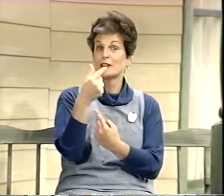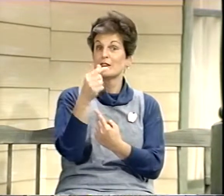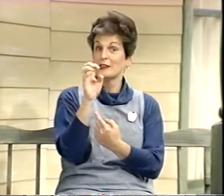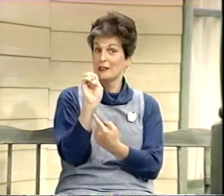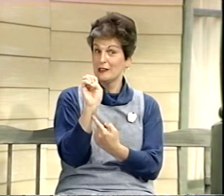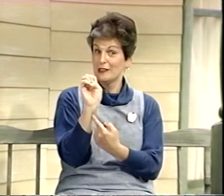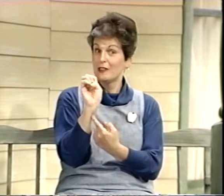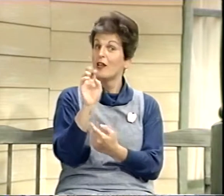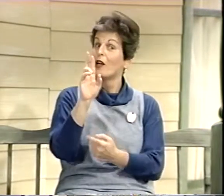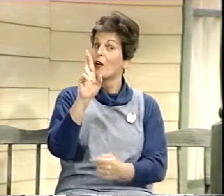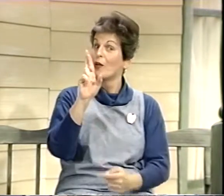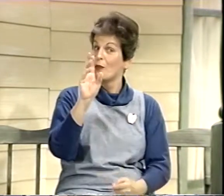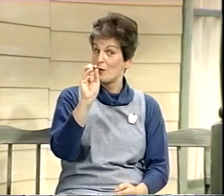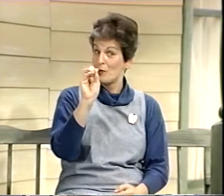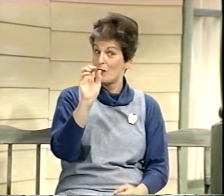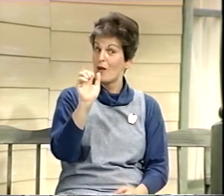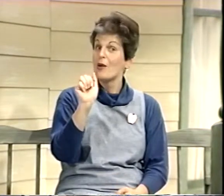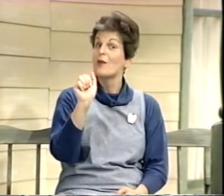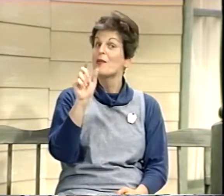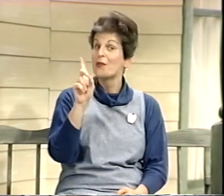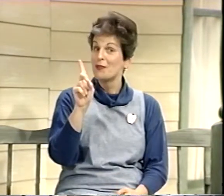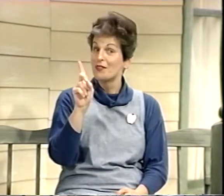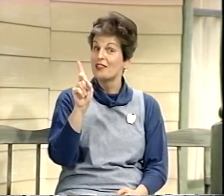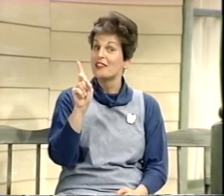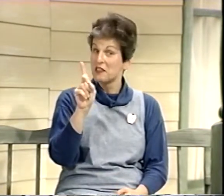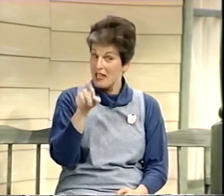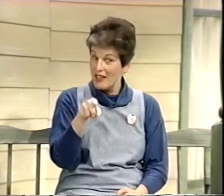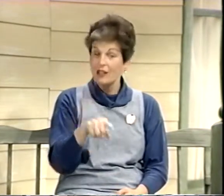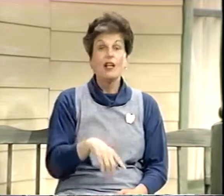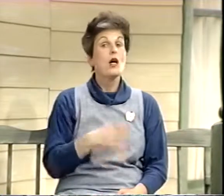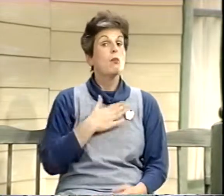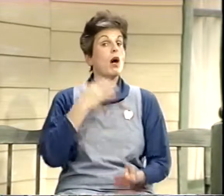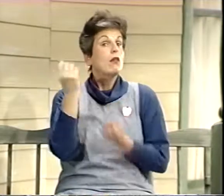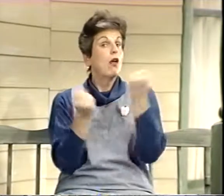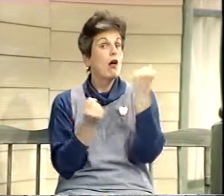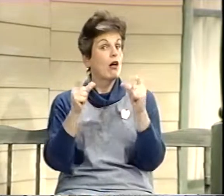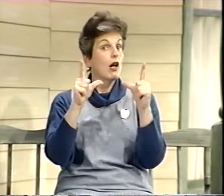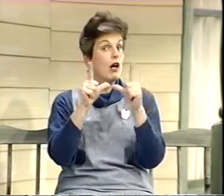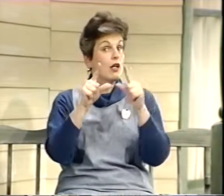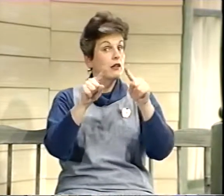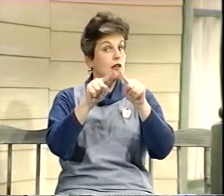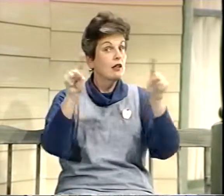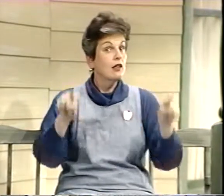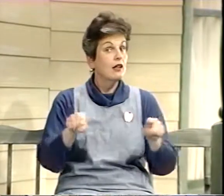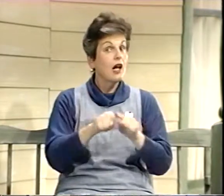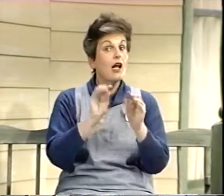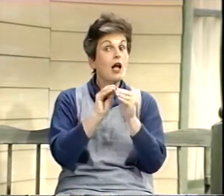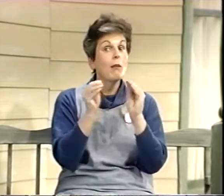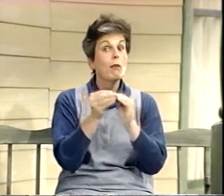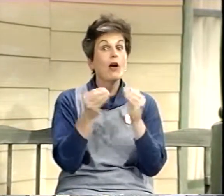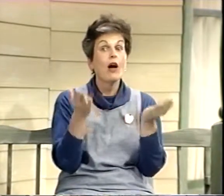Road. My car license tag number,